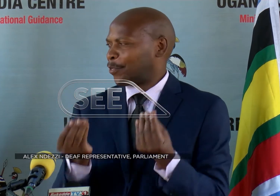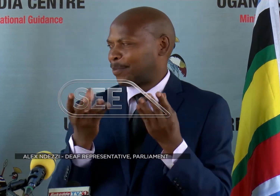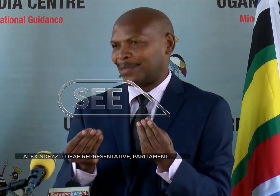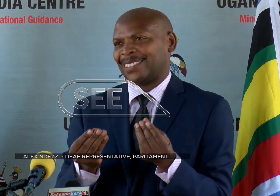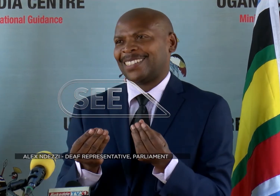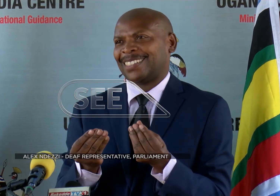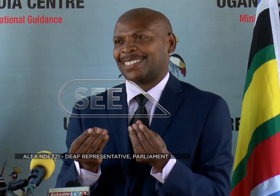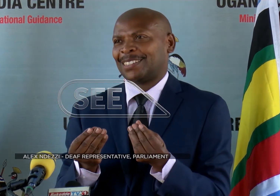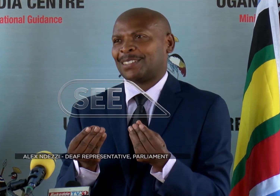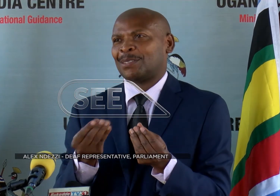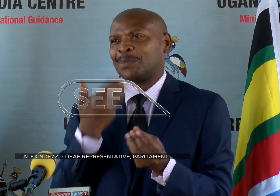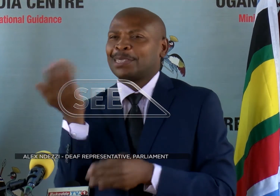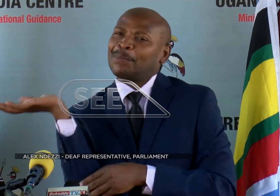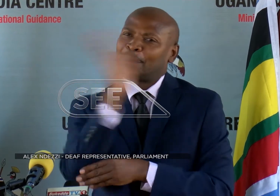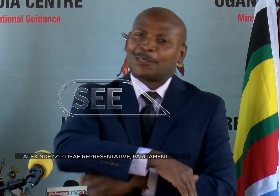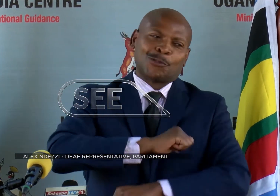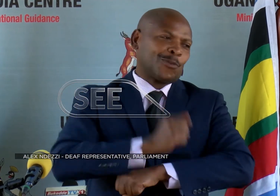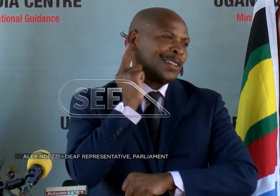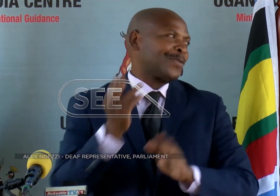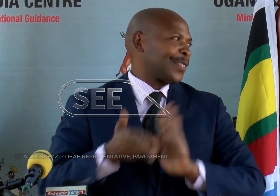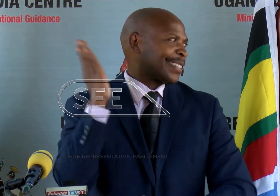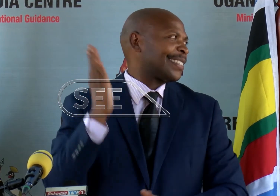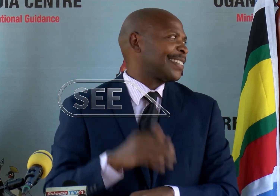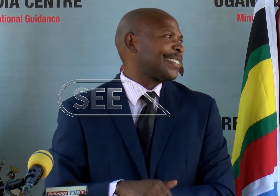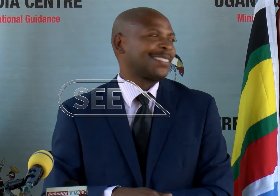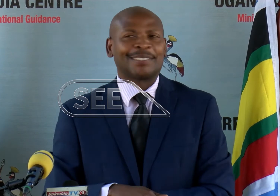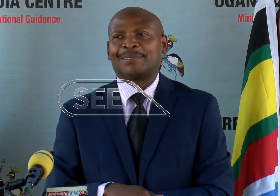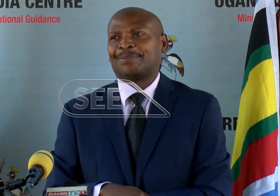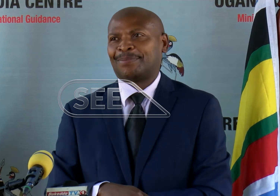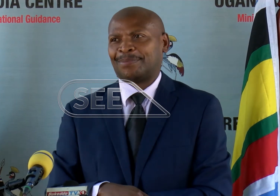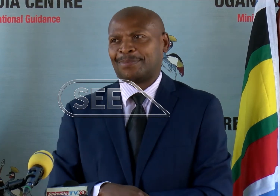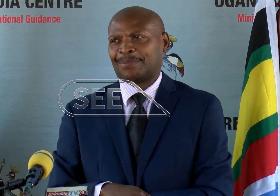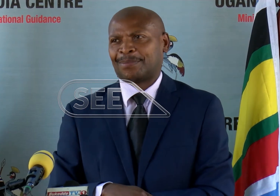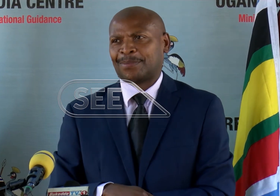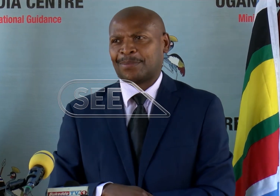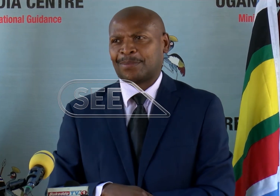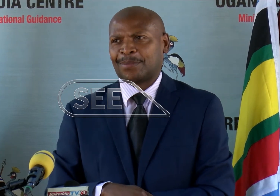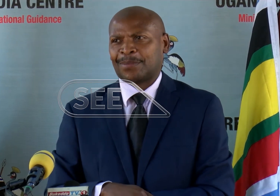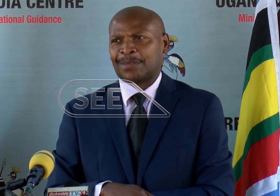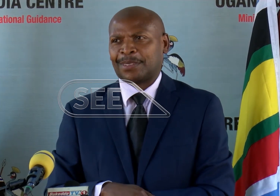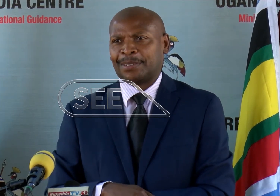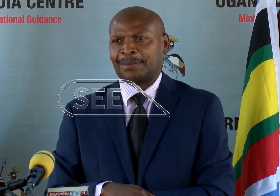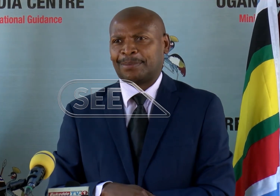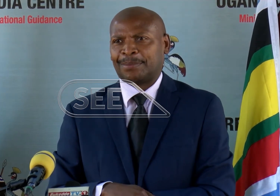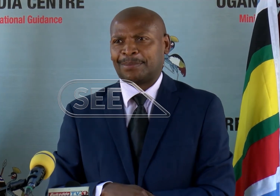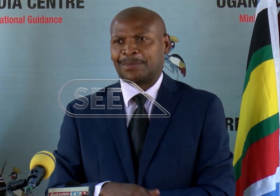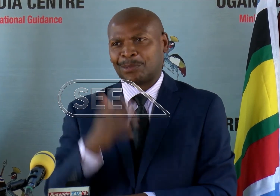It's possible to help us and open up the schools as soon as possible